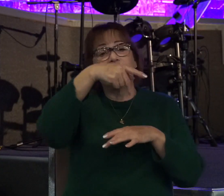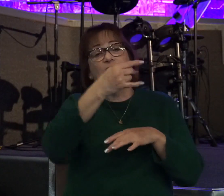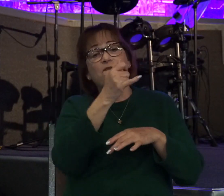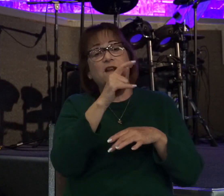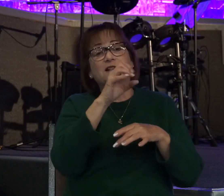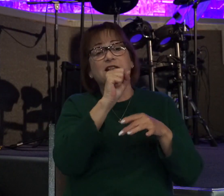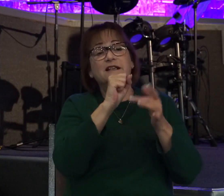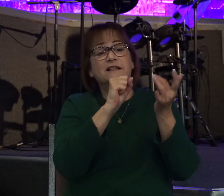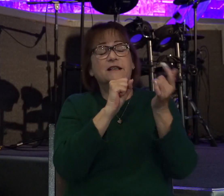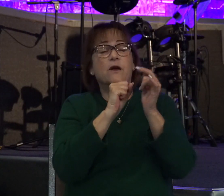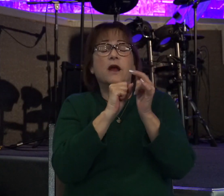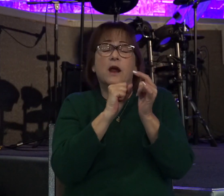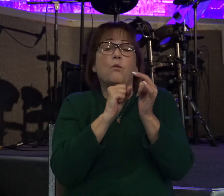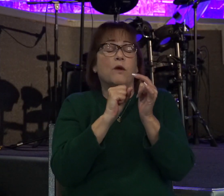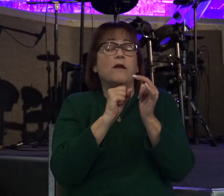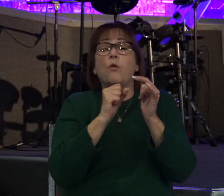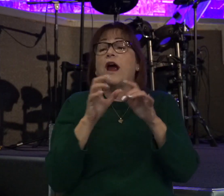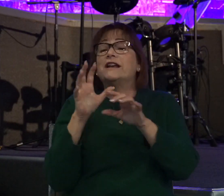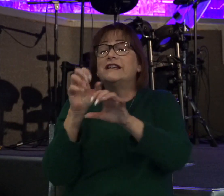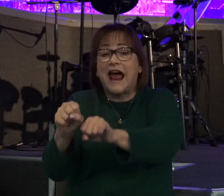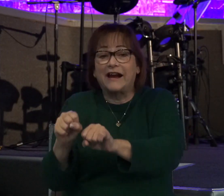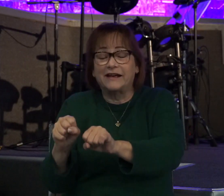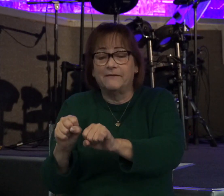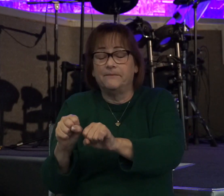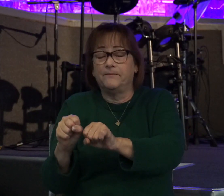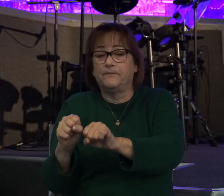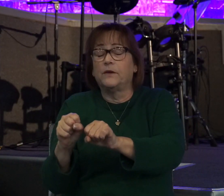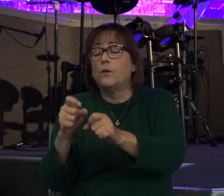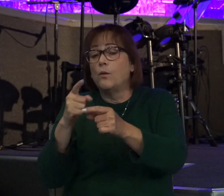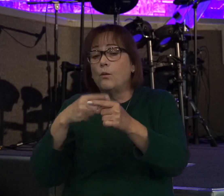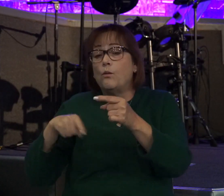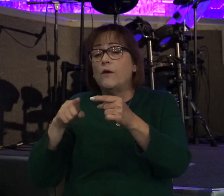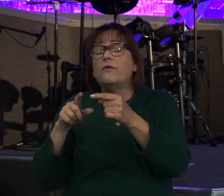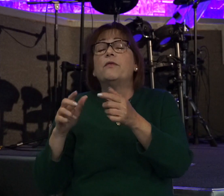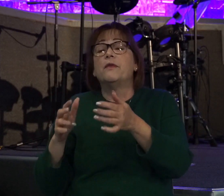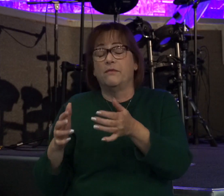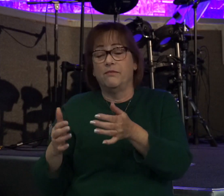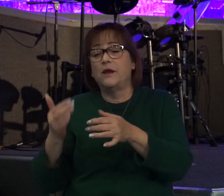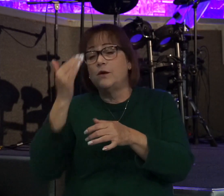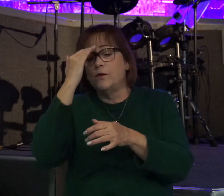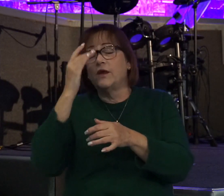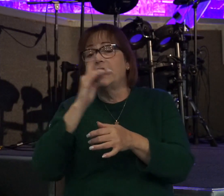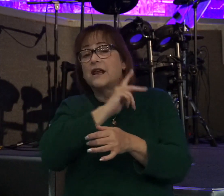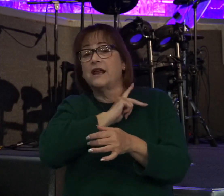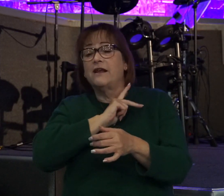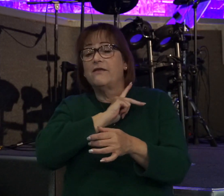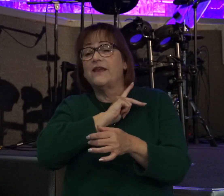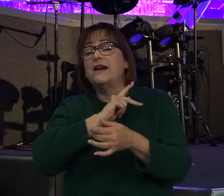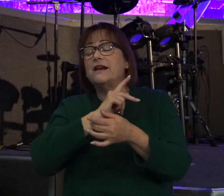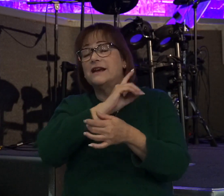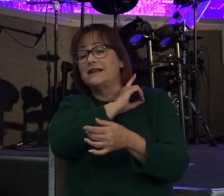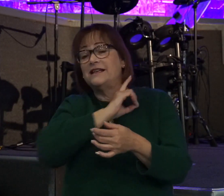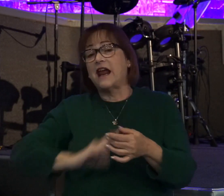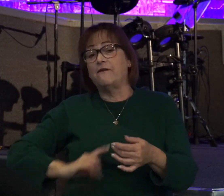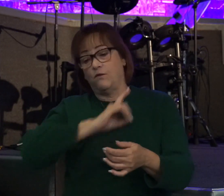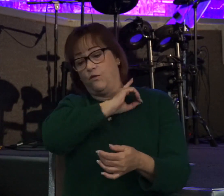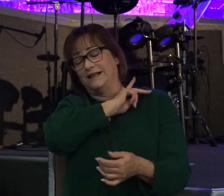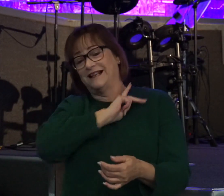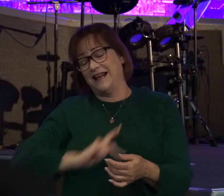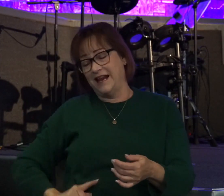heard that David was the new king of Israel. David sought the Lord in these battles and followed God's instructions to a T,